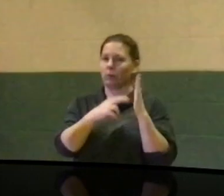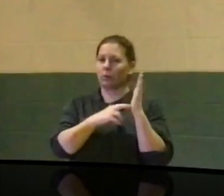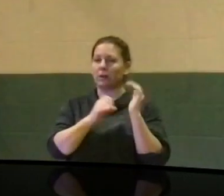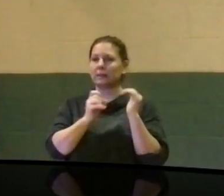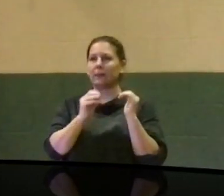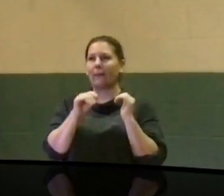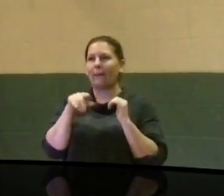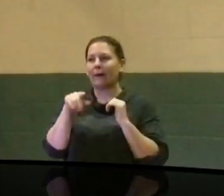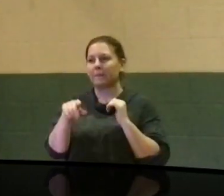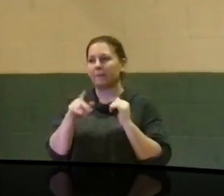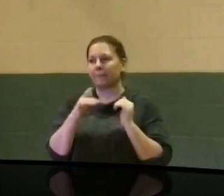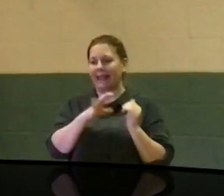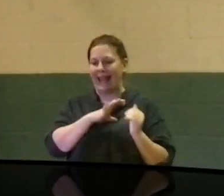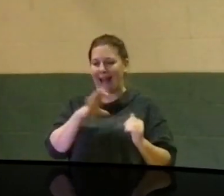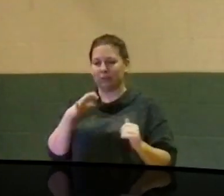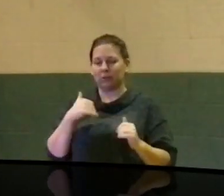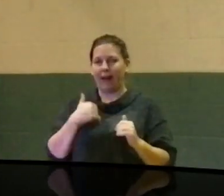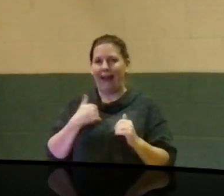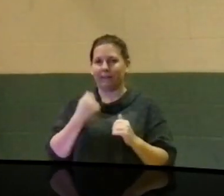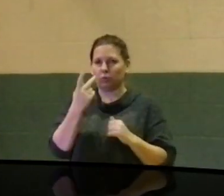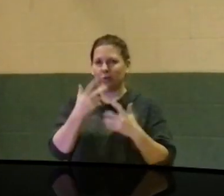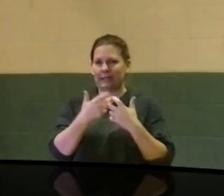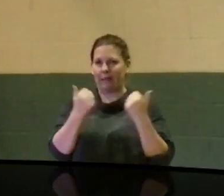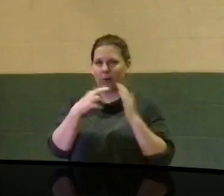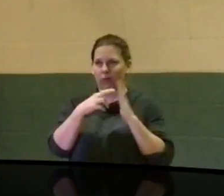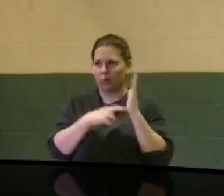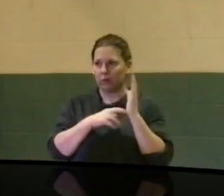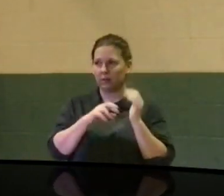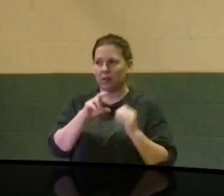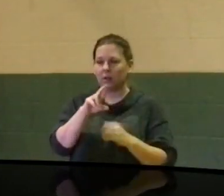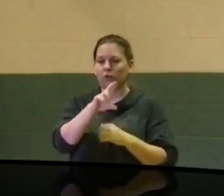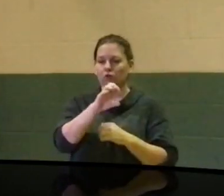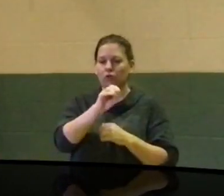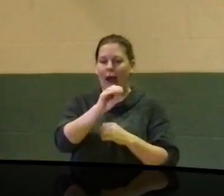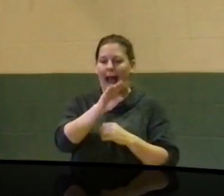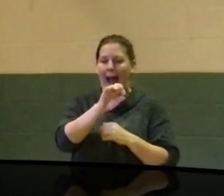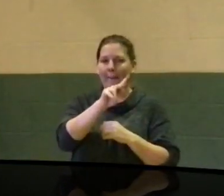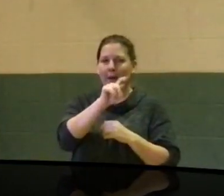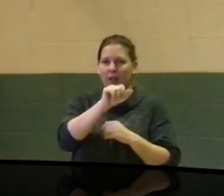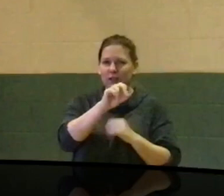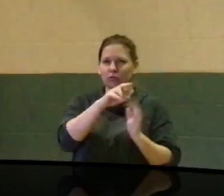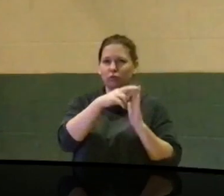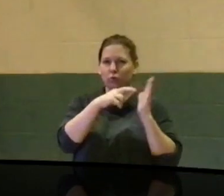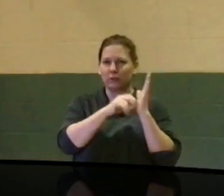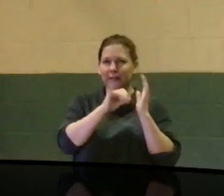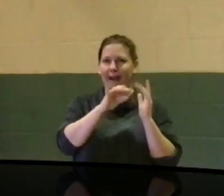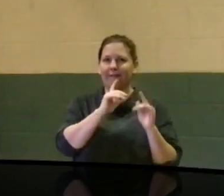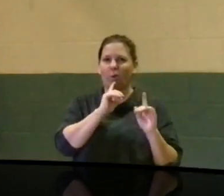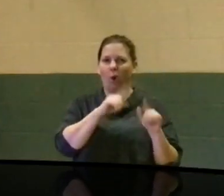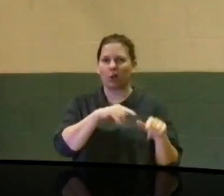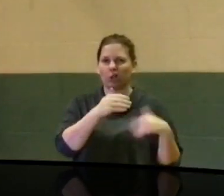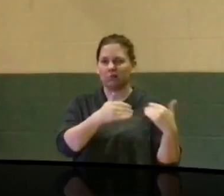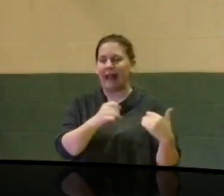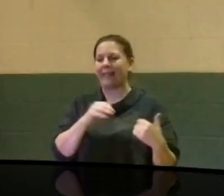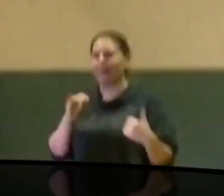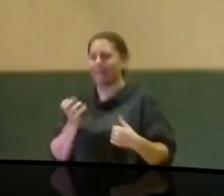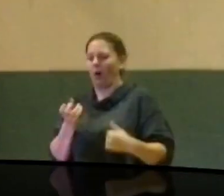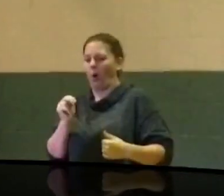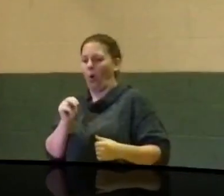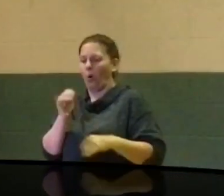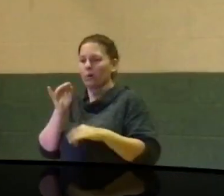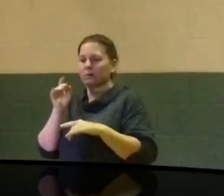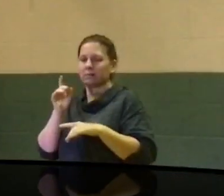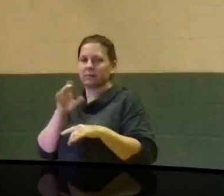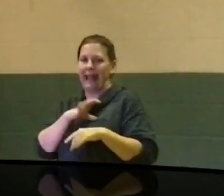that council kind of operates with two separate rules. So we have Robert's Rules of Order, and then we also have our own individual council rules. And I think that that sometimes